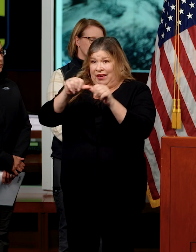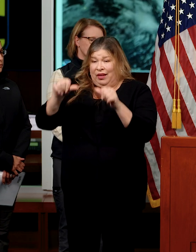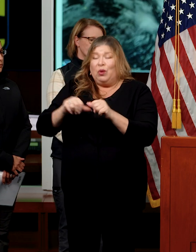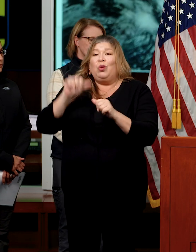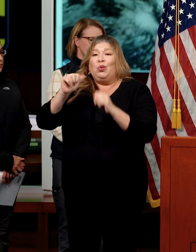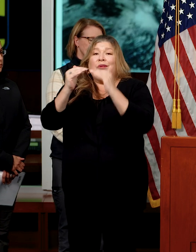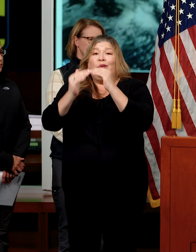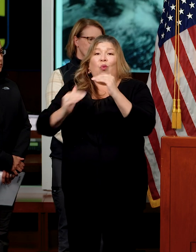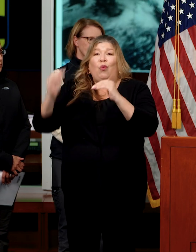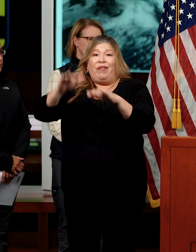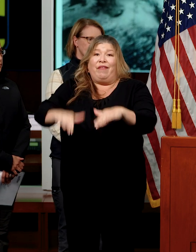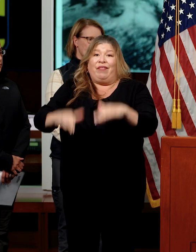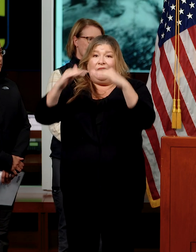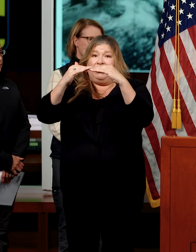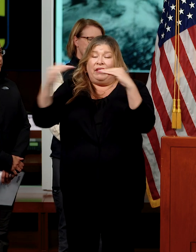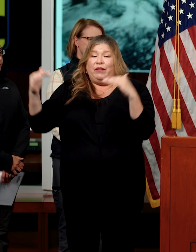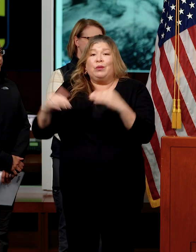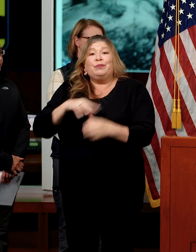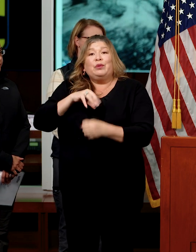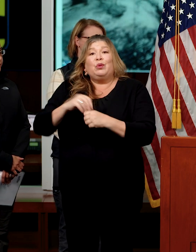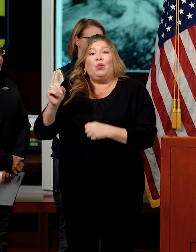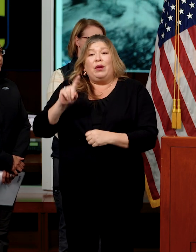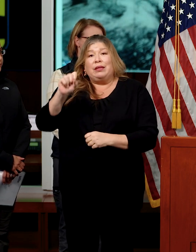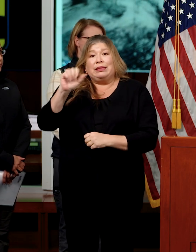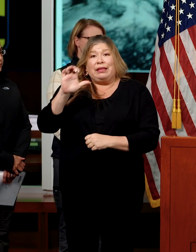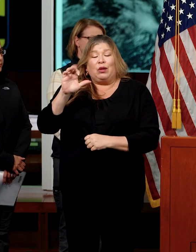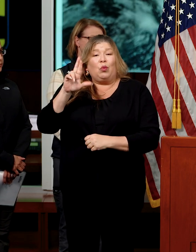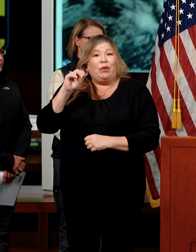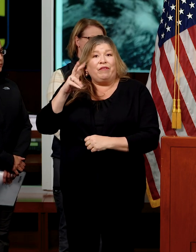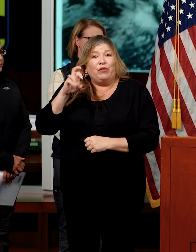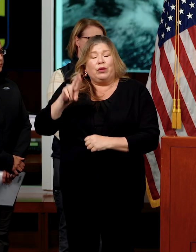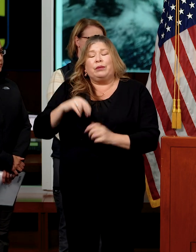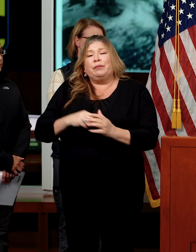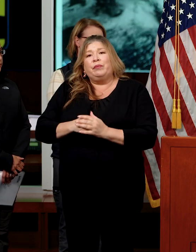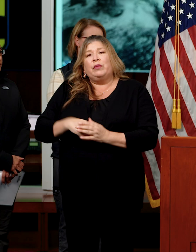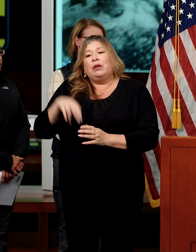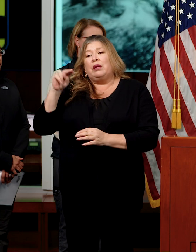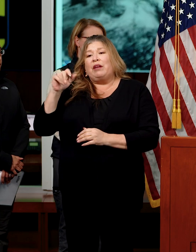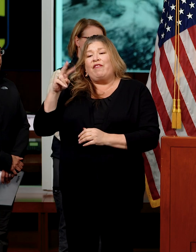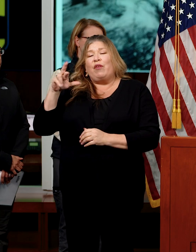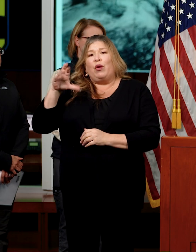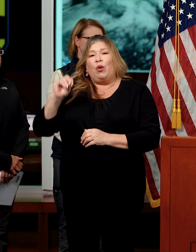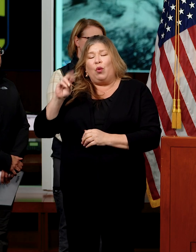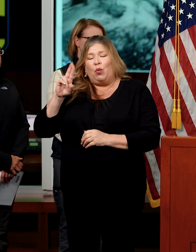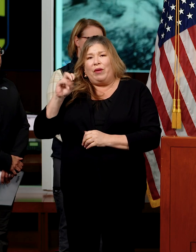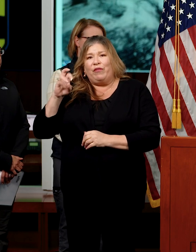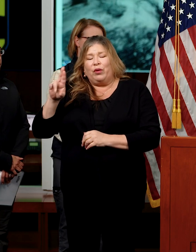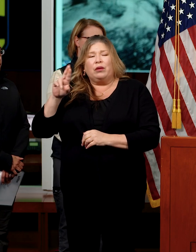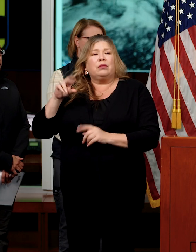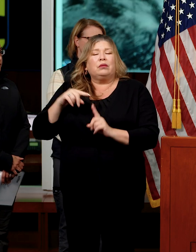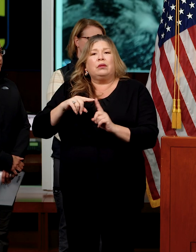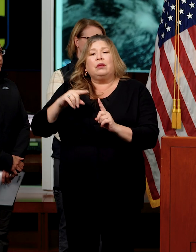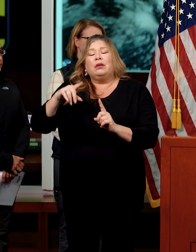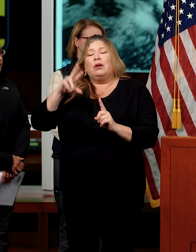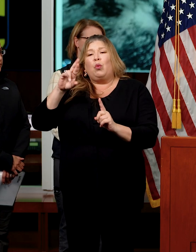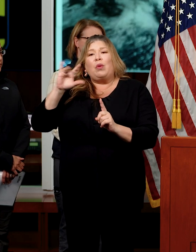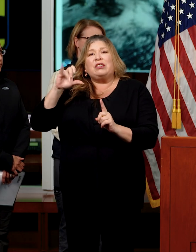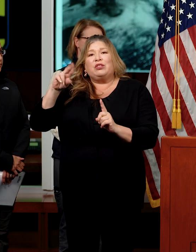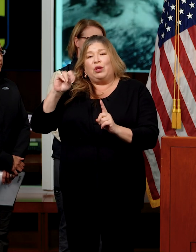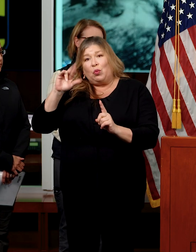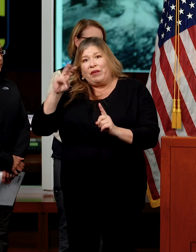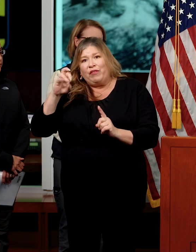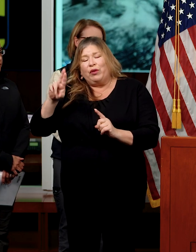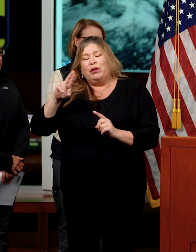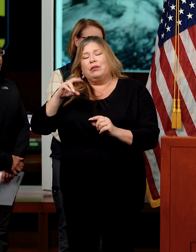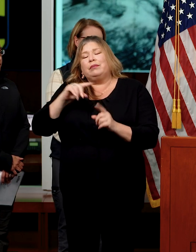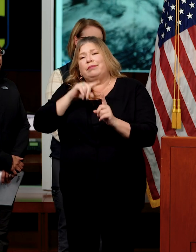next few days. These include Sacramento River at Ord Ferry, Navarro River at Navarro, Russian River at Hoplin